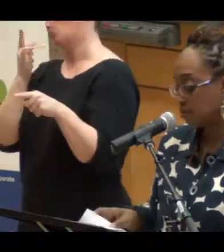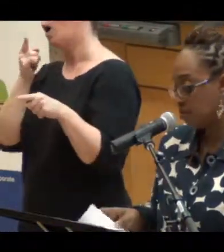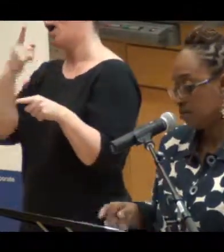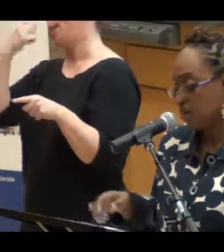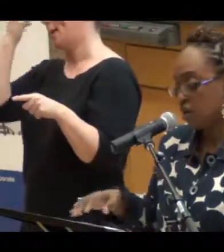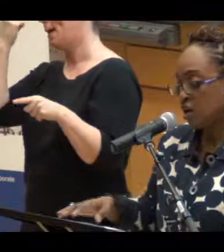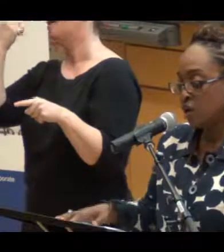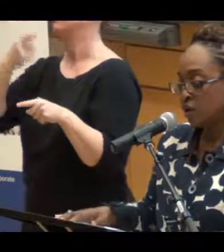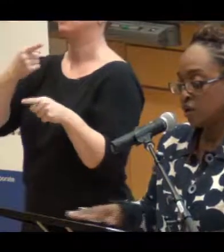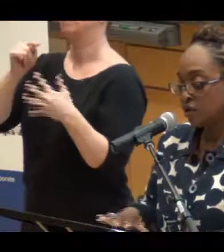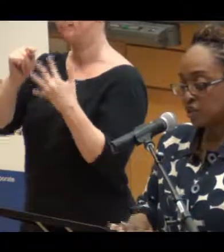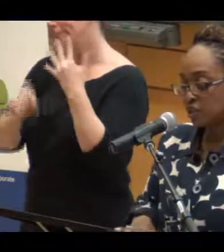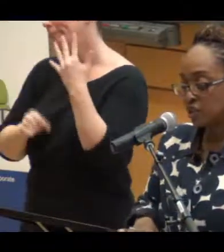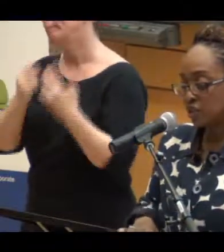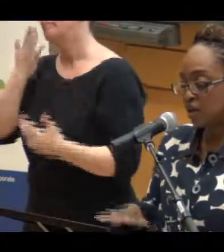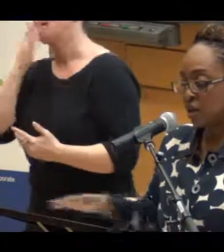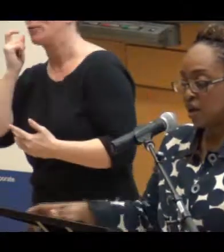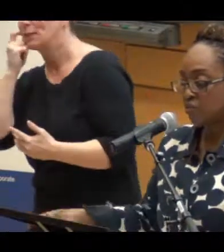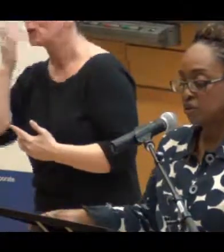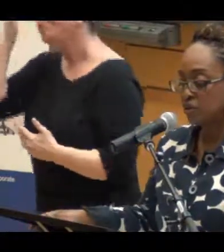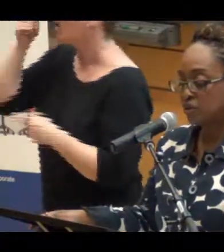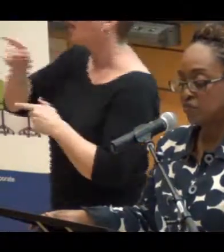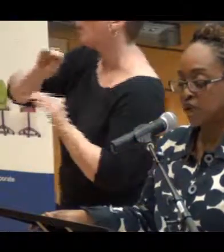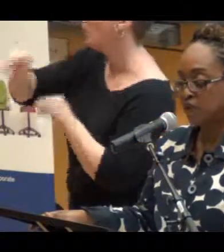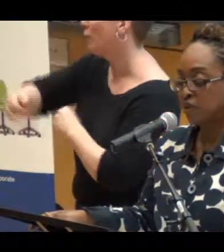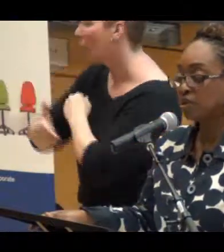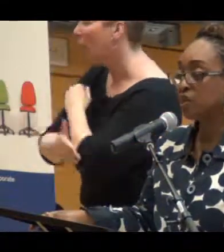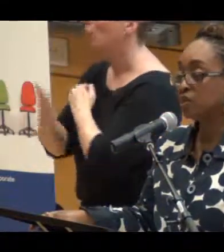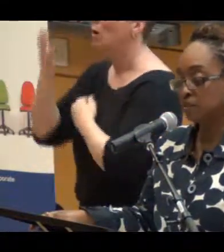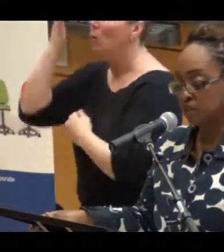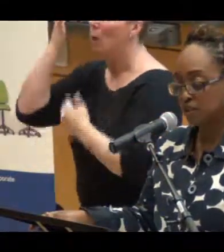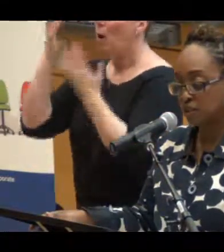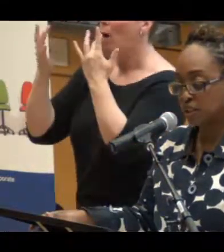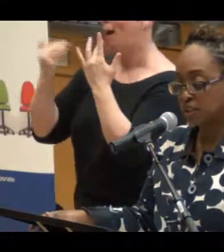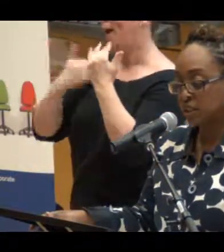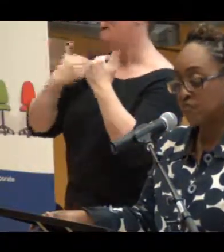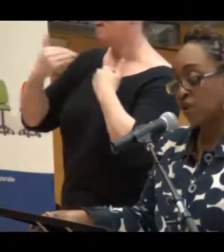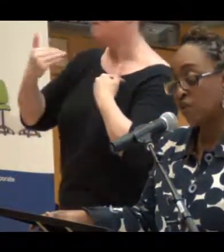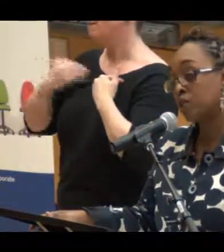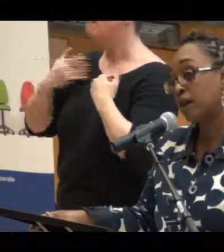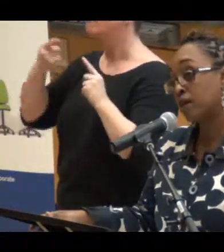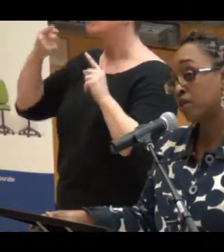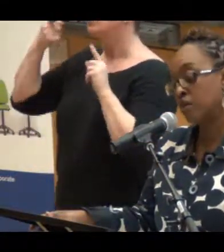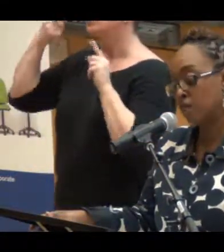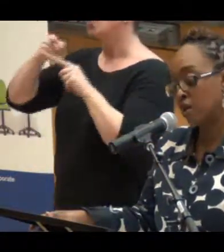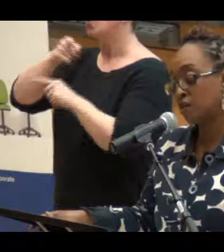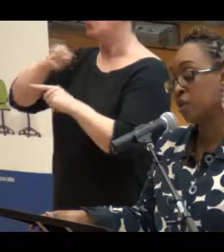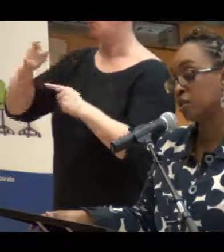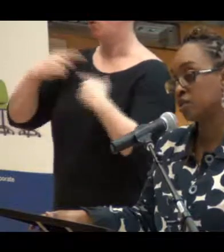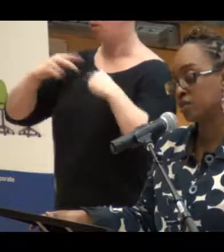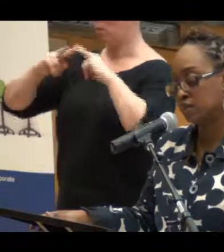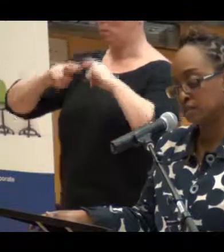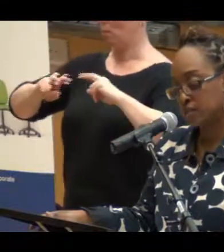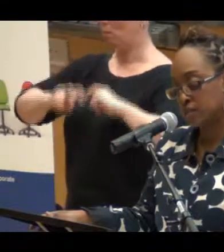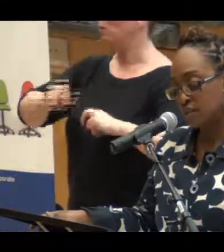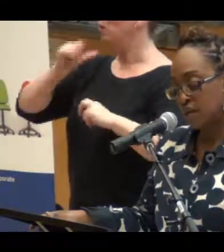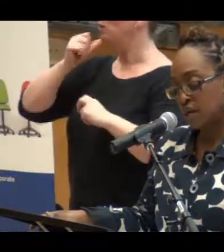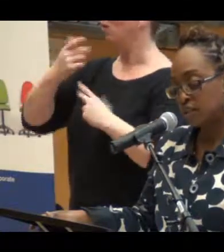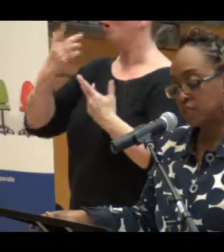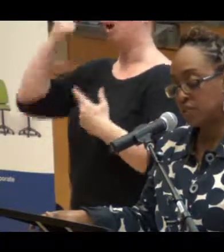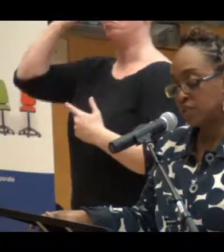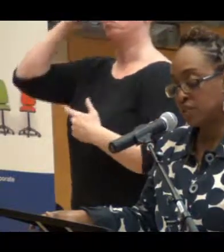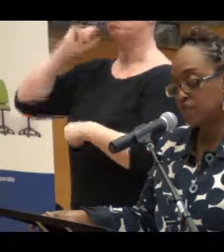level. We are encouraging and allowing people to evaluate their assumptions instead of falling back on them unconsciously.